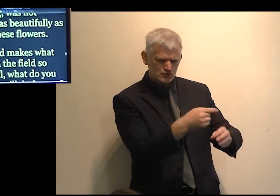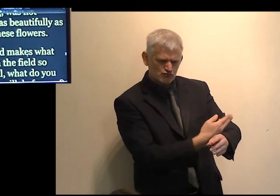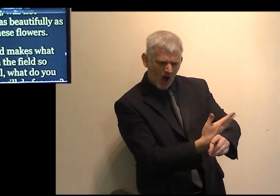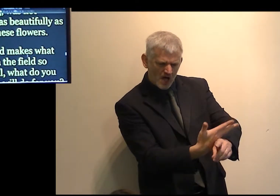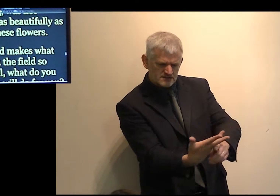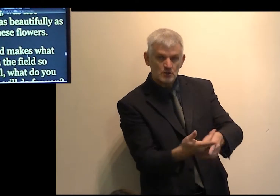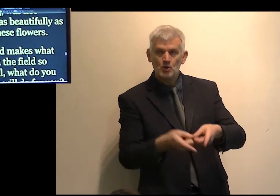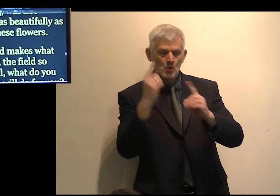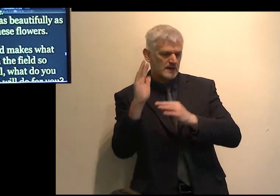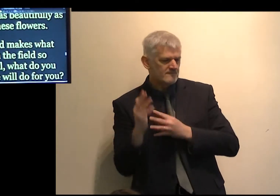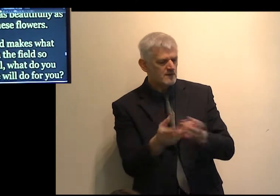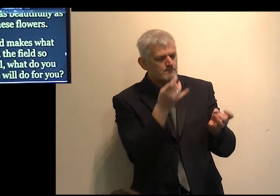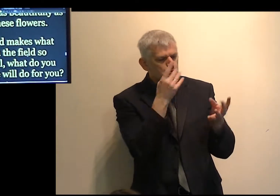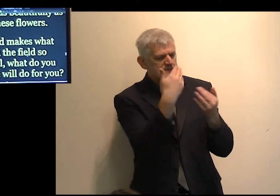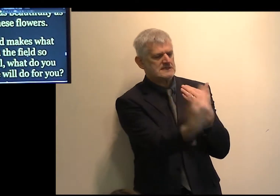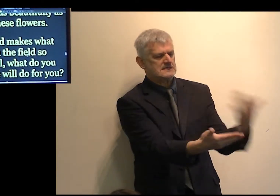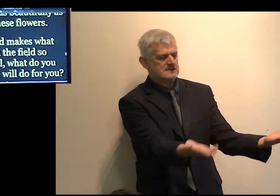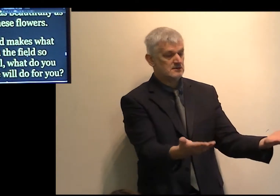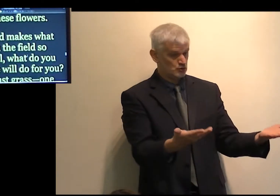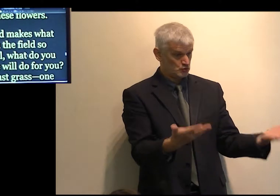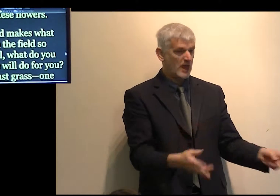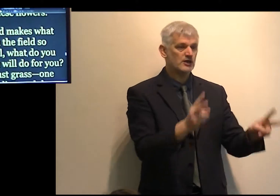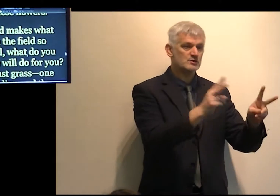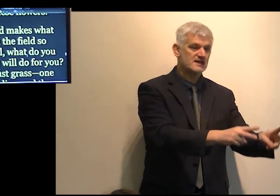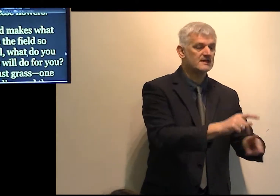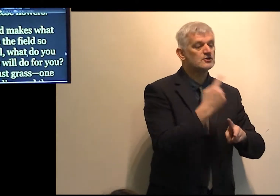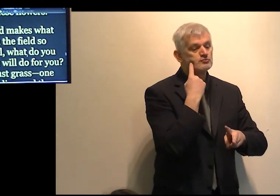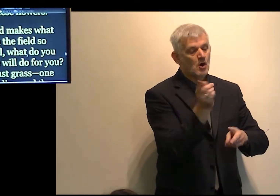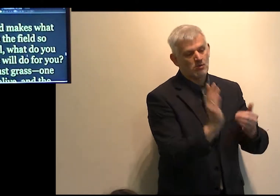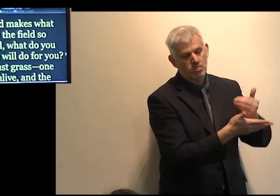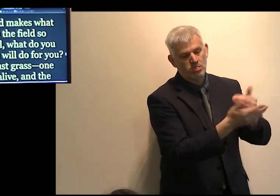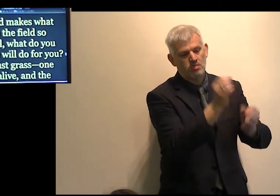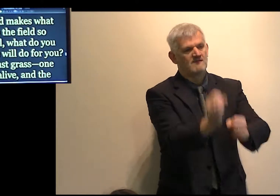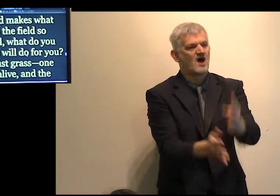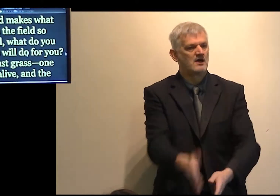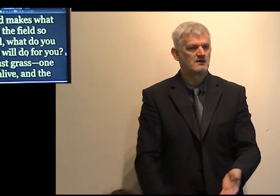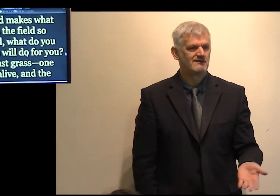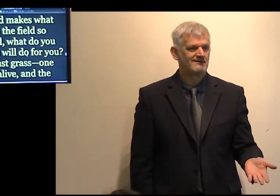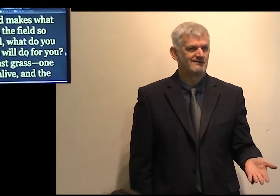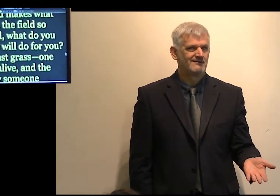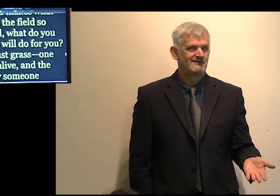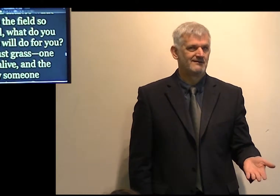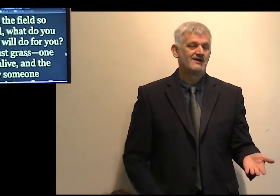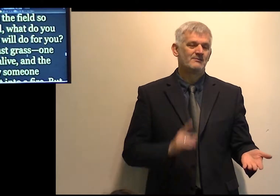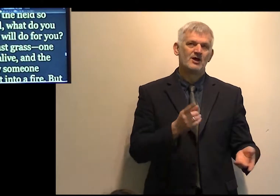field, and tomorrow is cast into the oven, how much more would he clothe you,